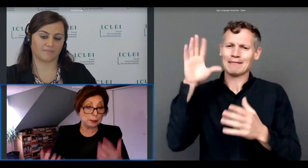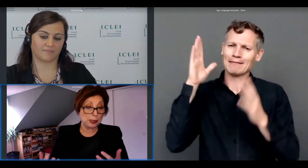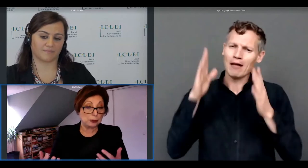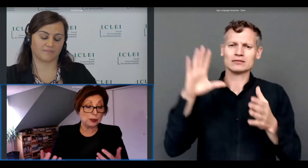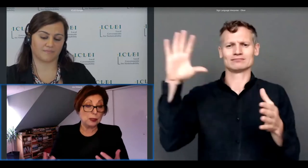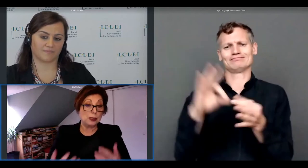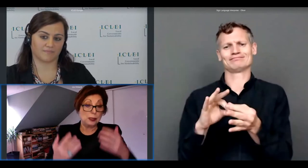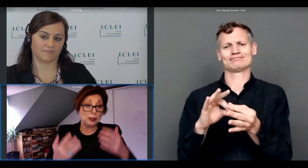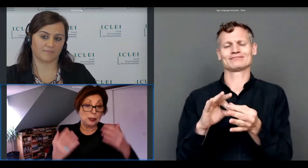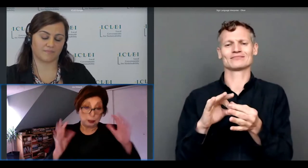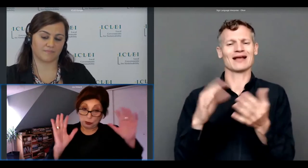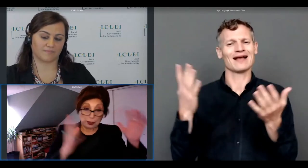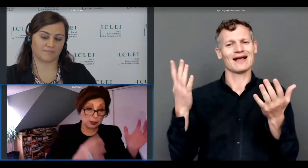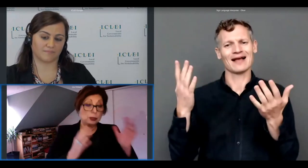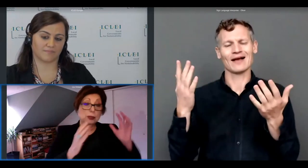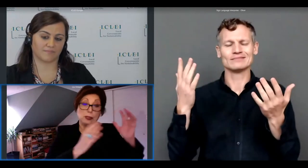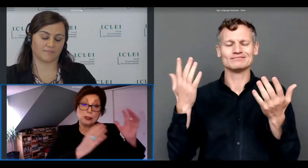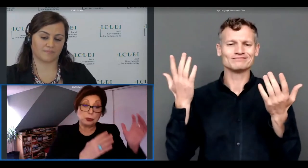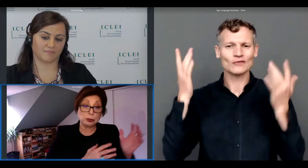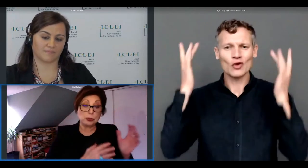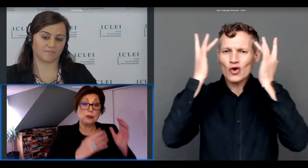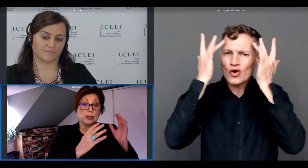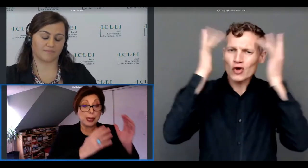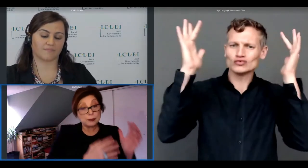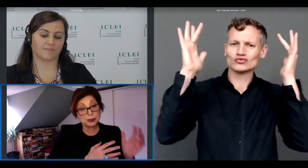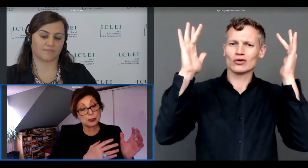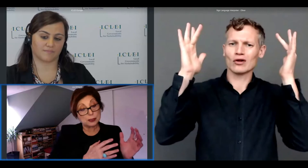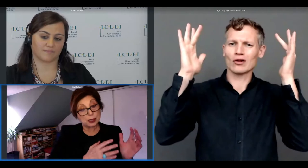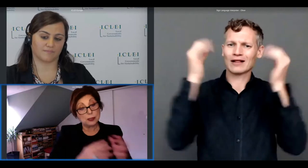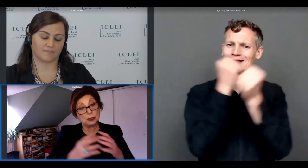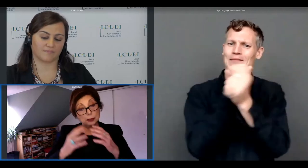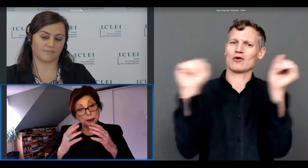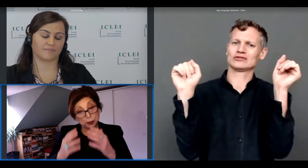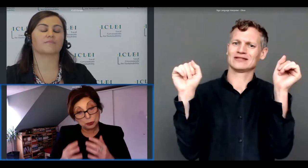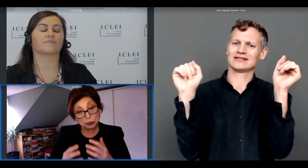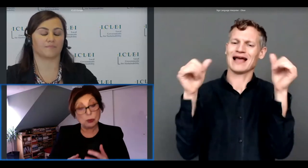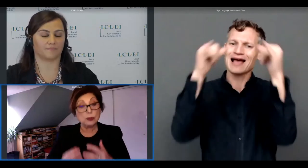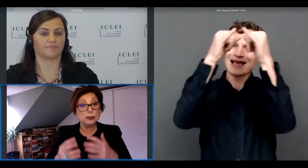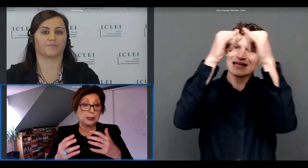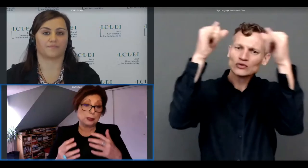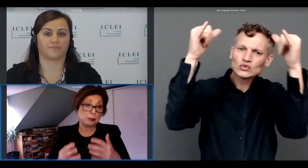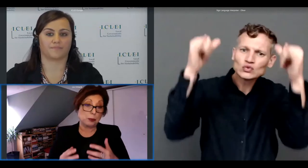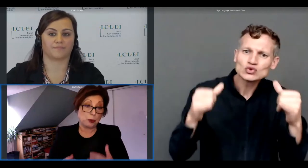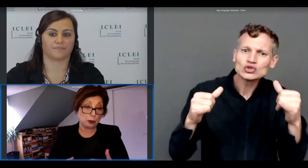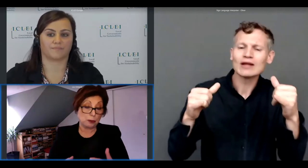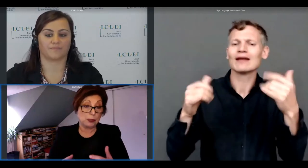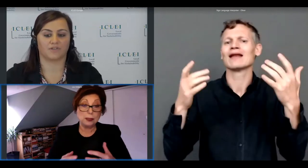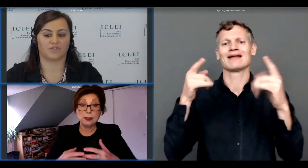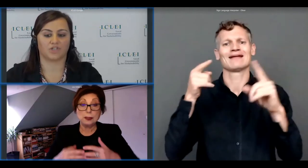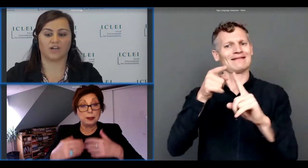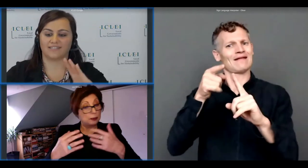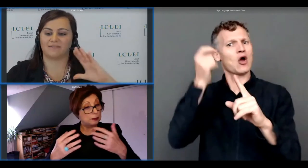about organizations institutions understanding the new role they can perform